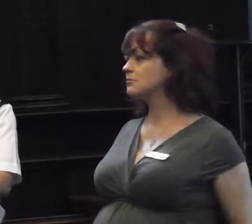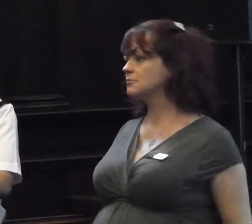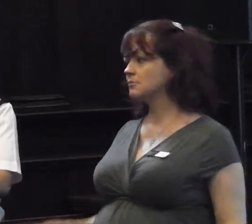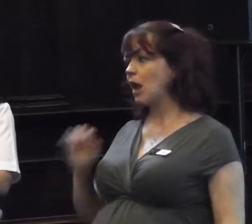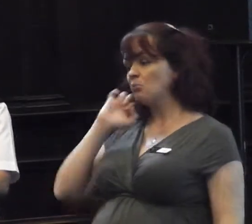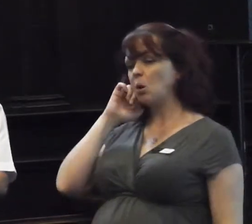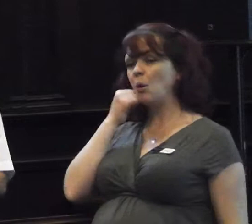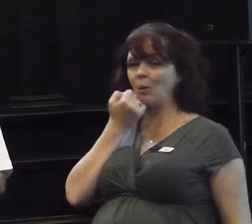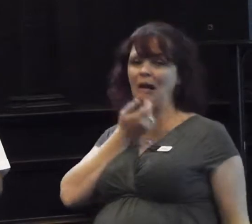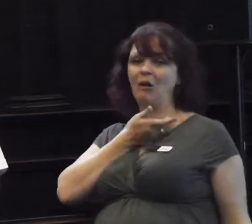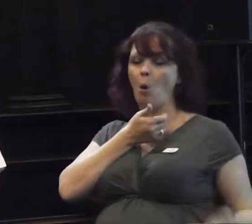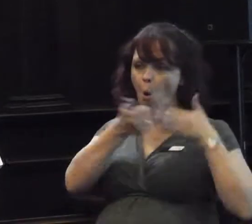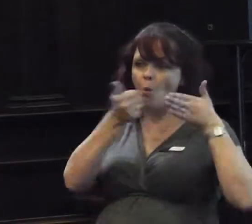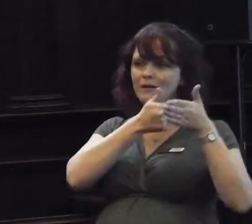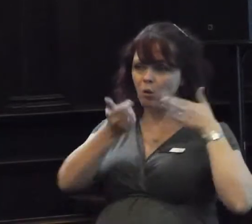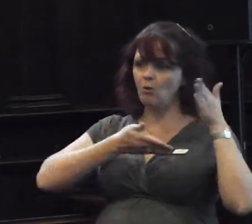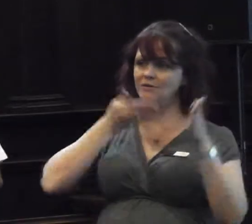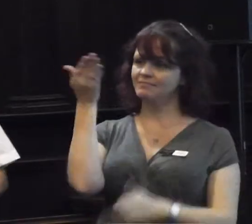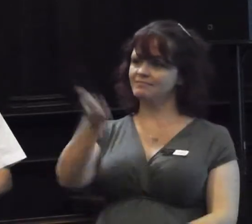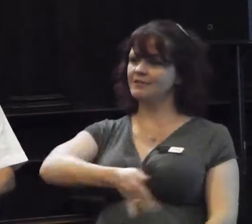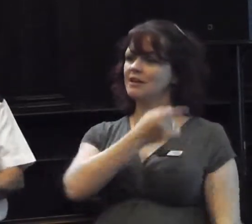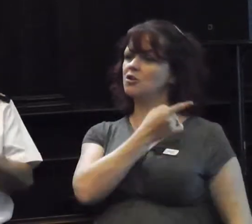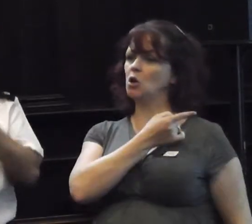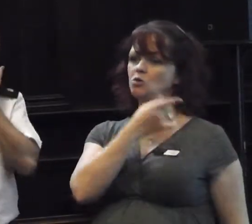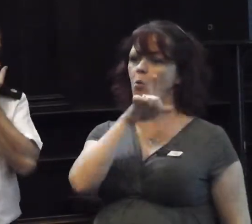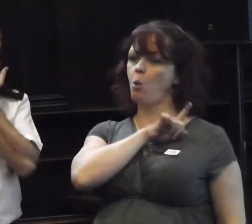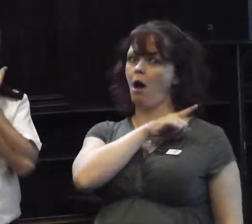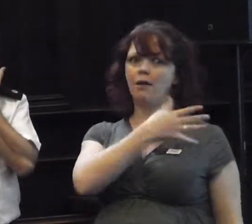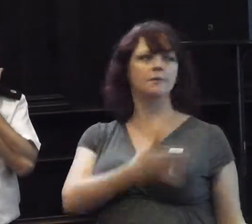would. We would. We would drop, and that is the reason why.